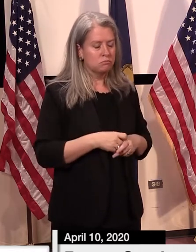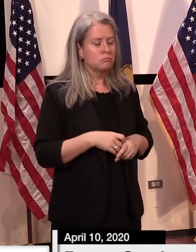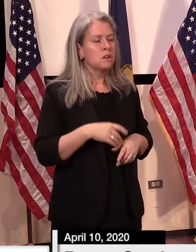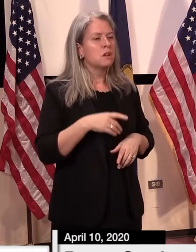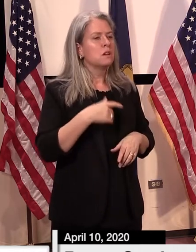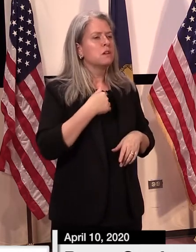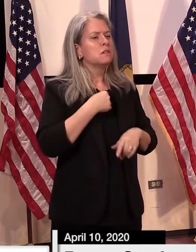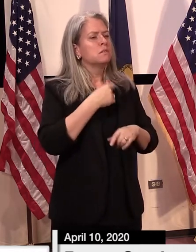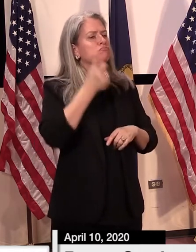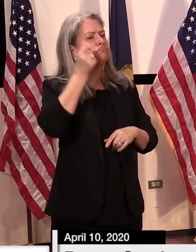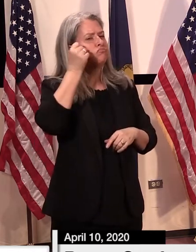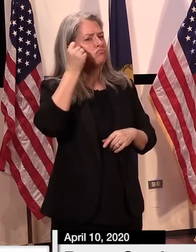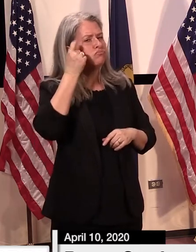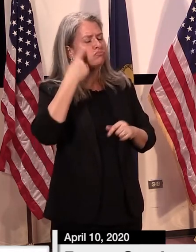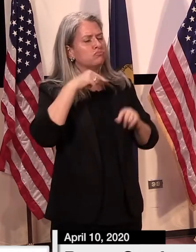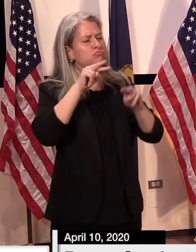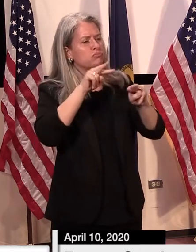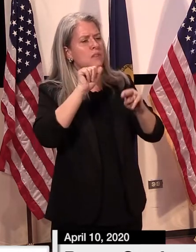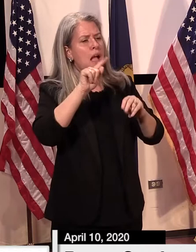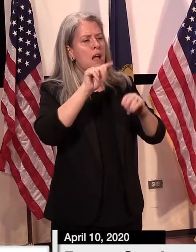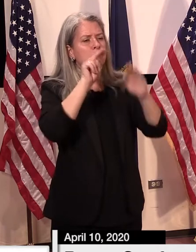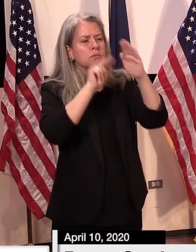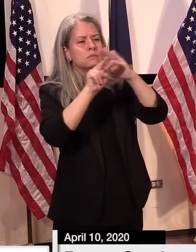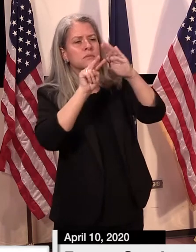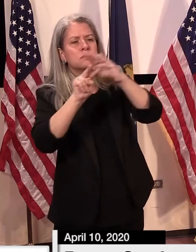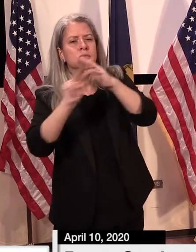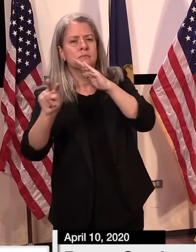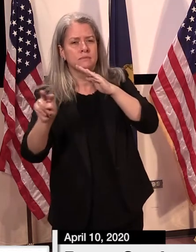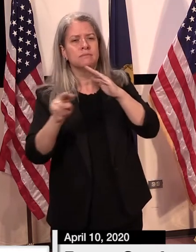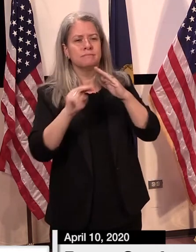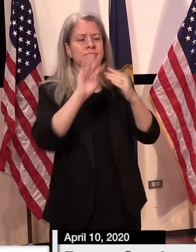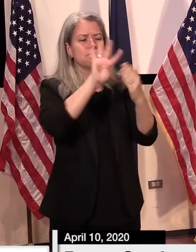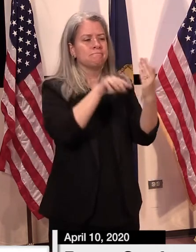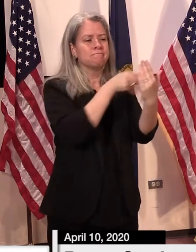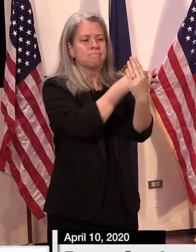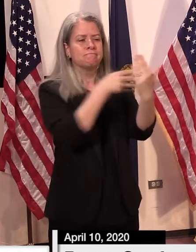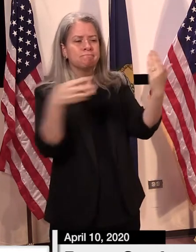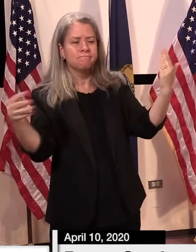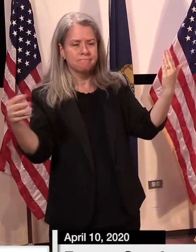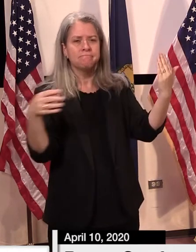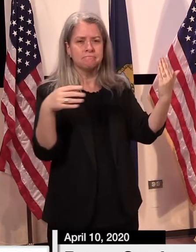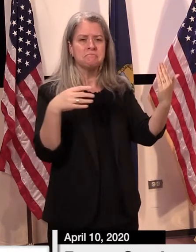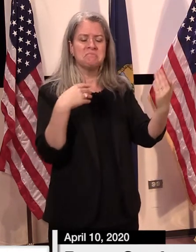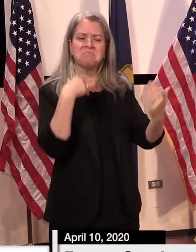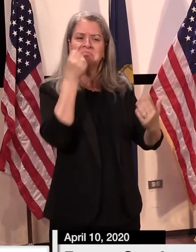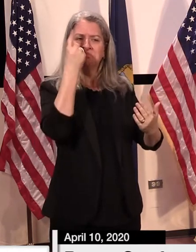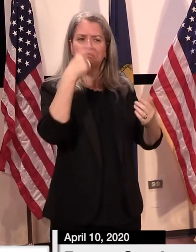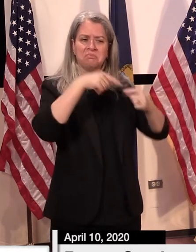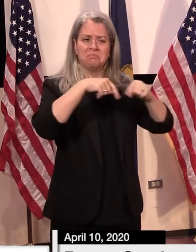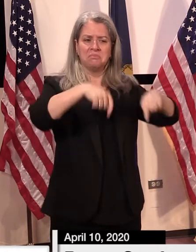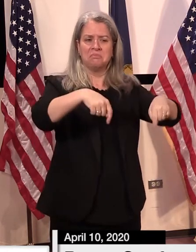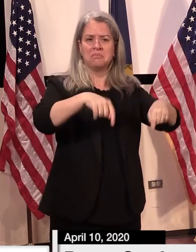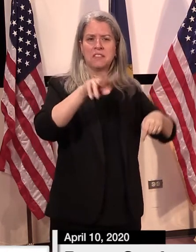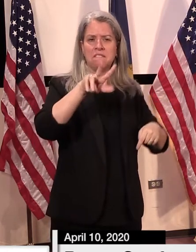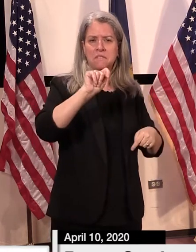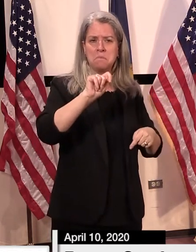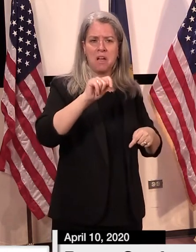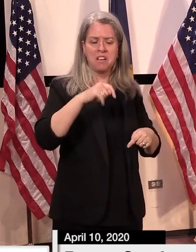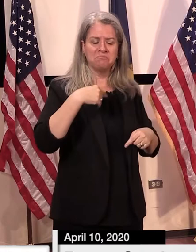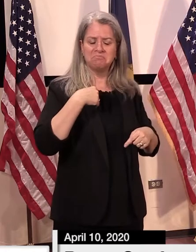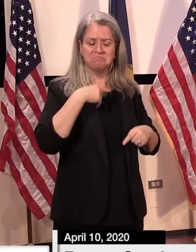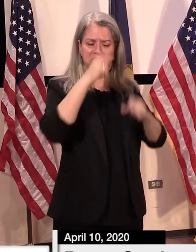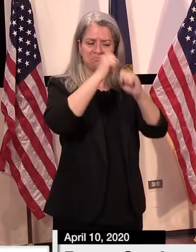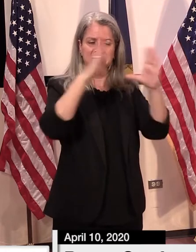shows what is likely happening given Vermont's actions, but I am curious